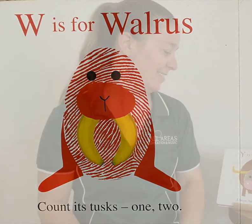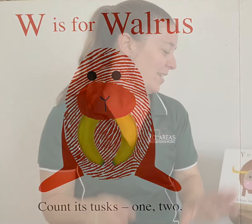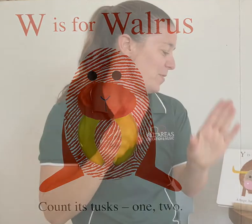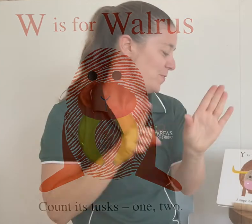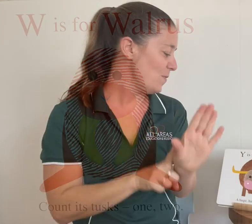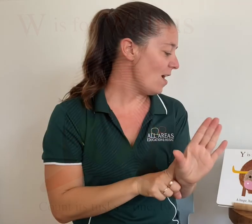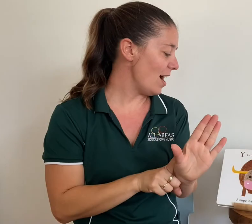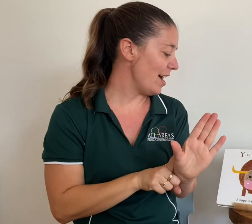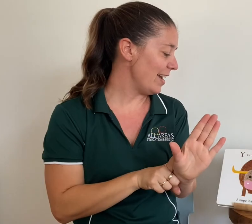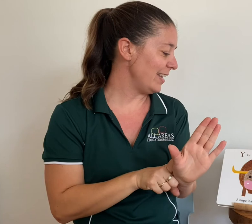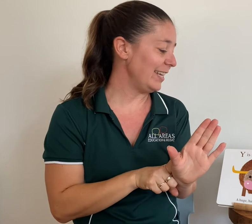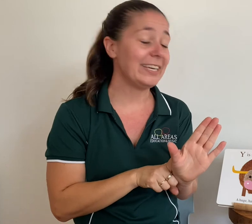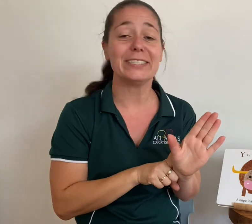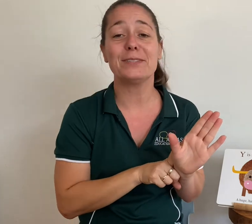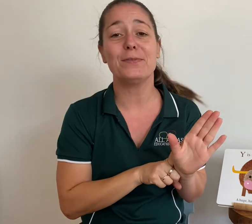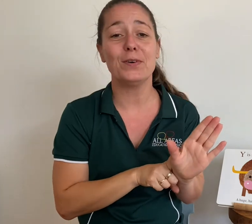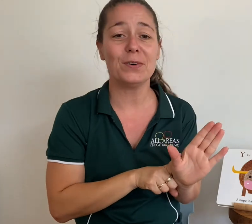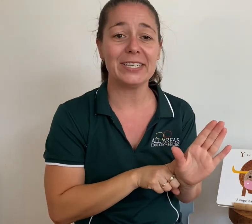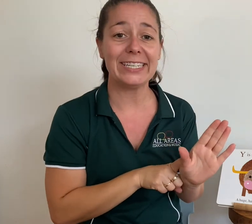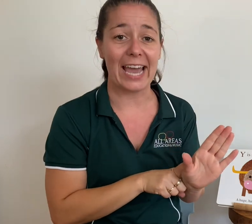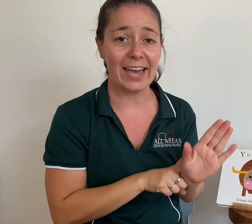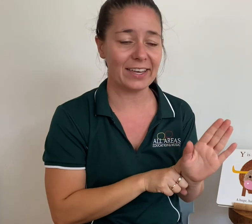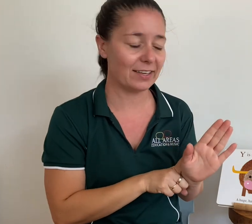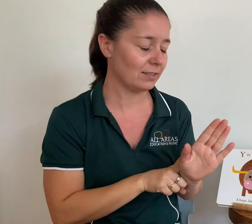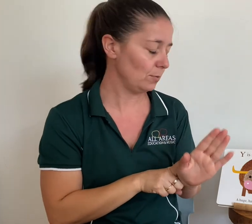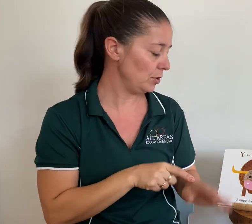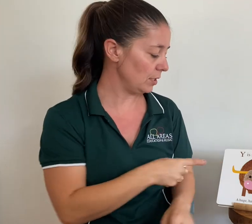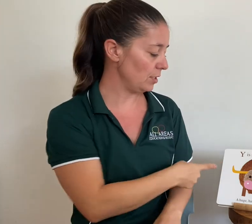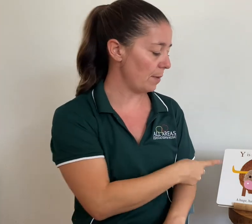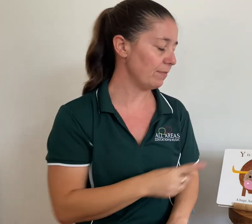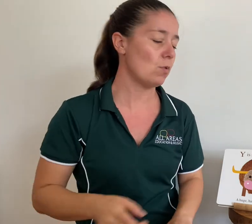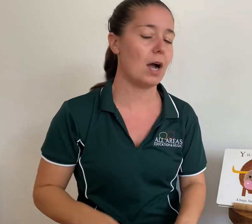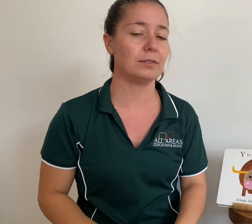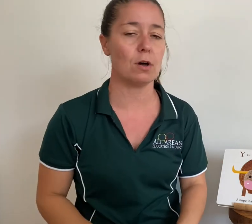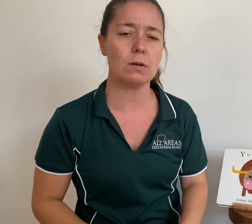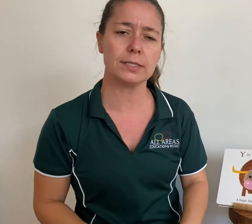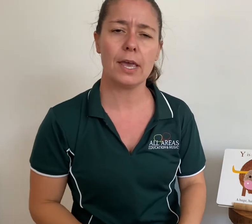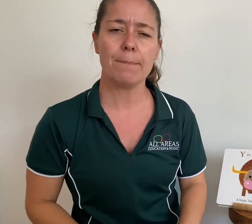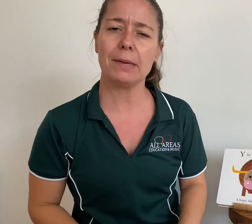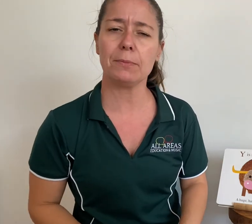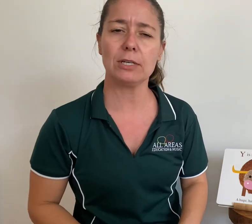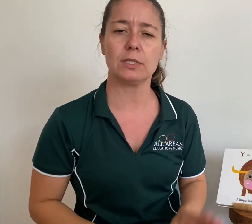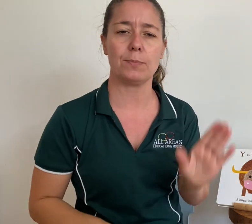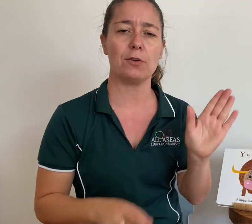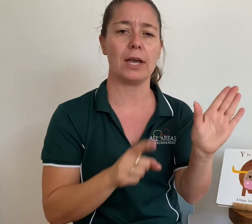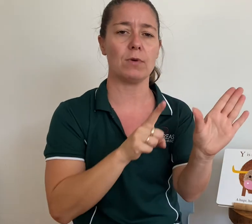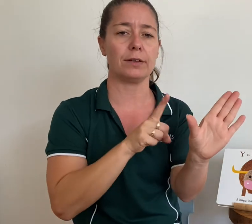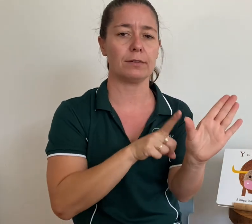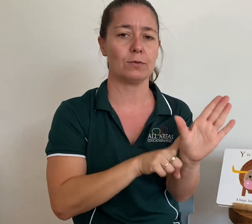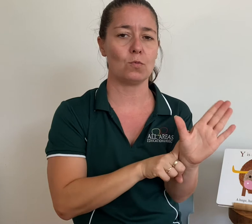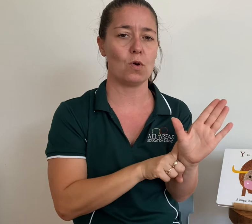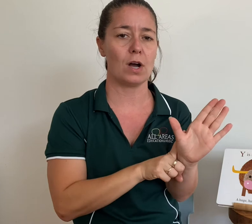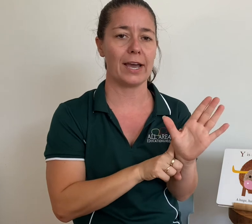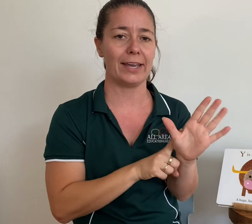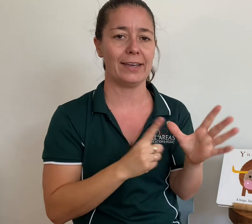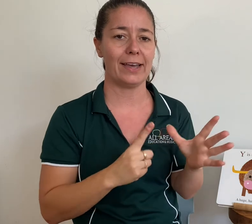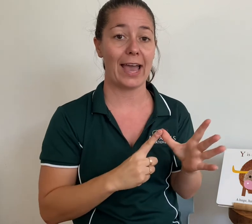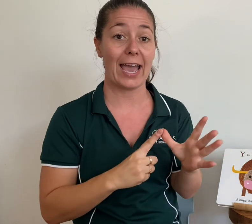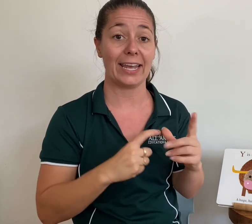Y is for yak, which is a type of wild ox. Maybe we could spell that one. Y-A